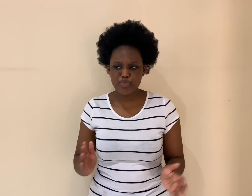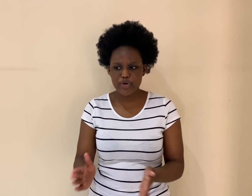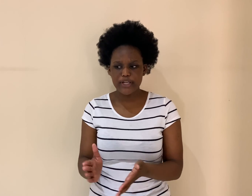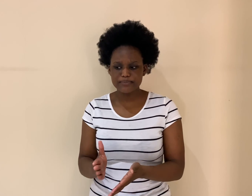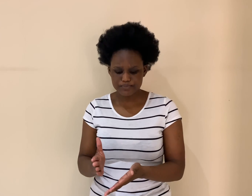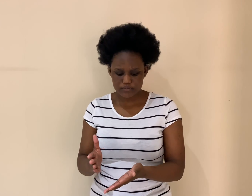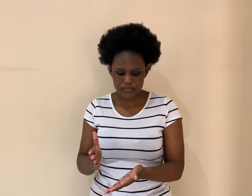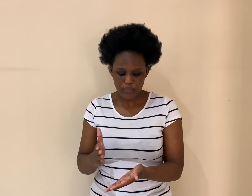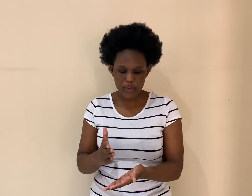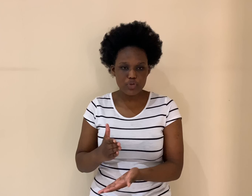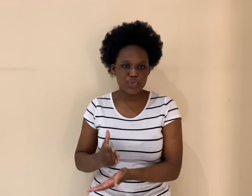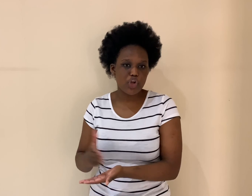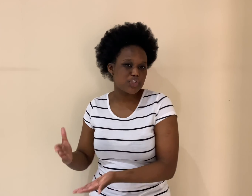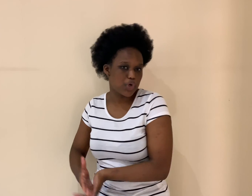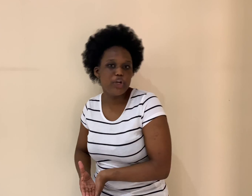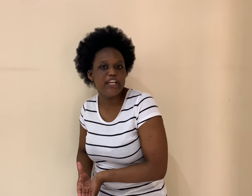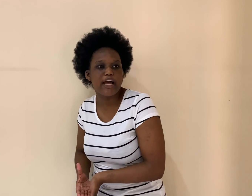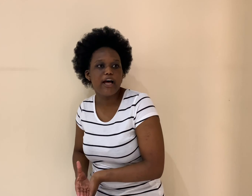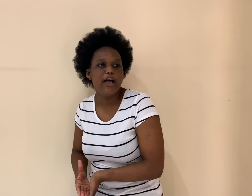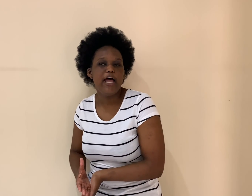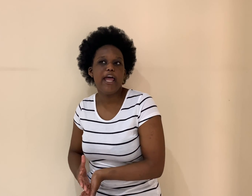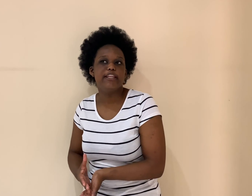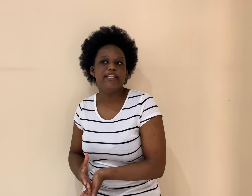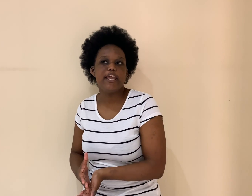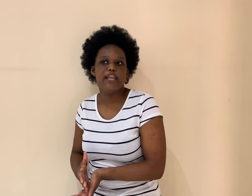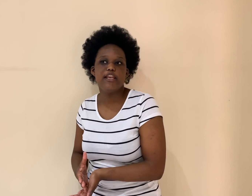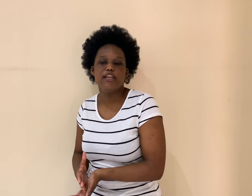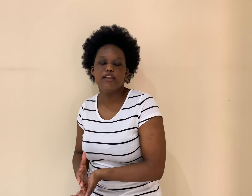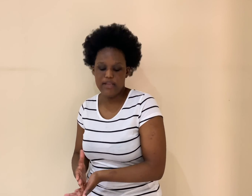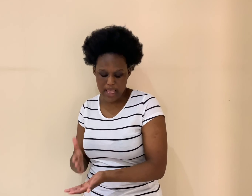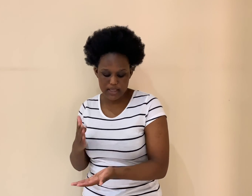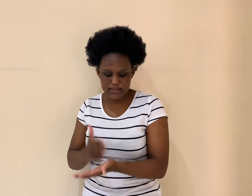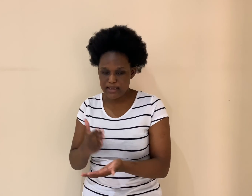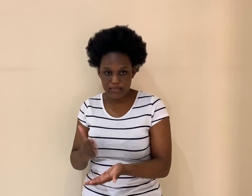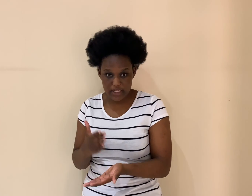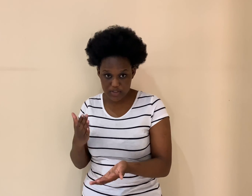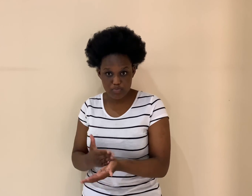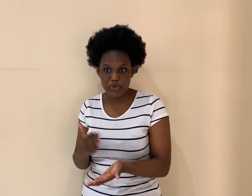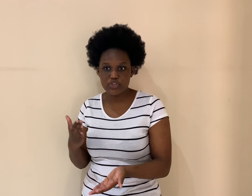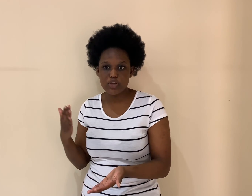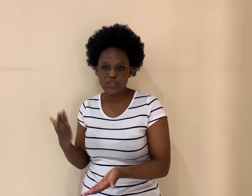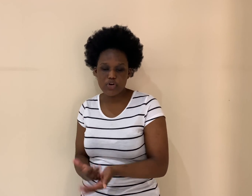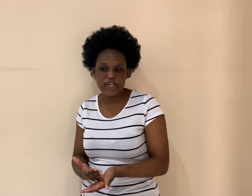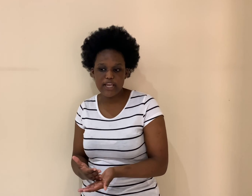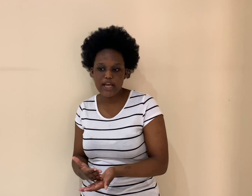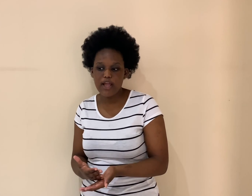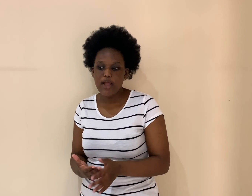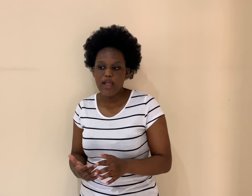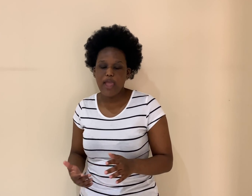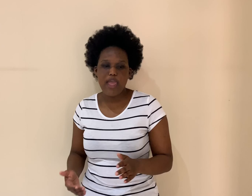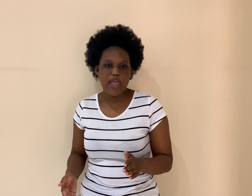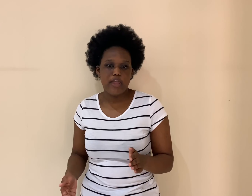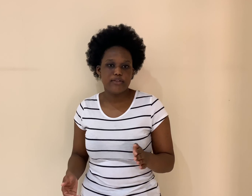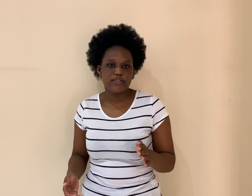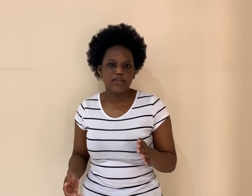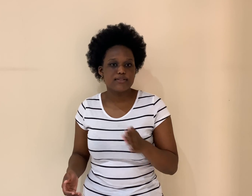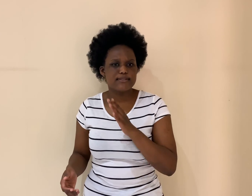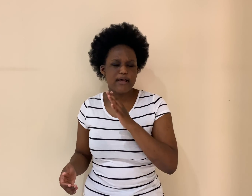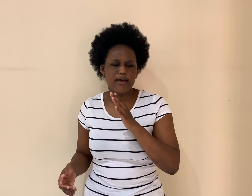spring starts earlier. And then, yeah, in some, like, spring starts earlier. And, um,